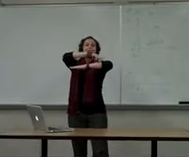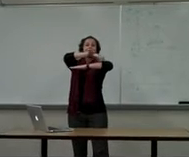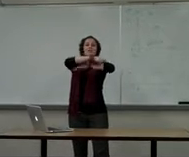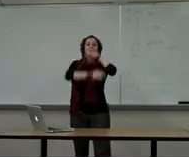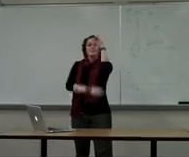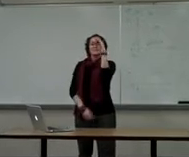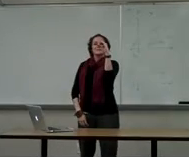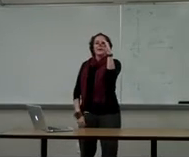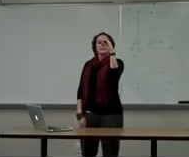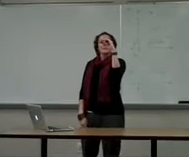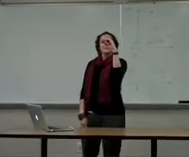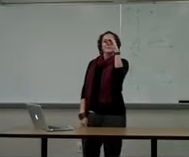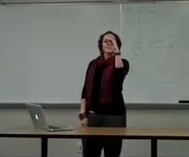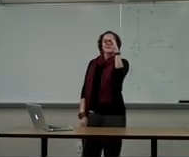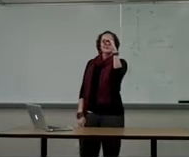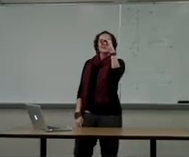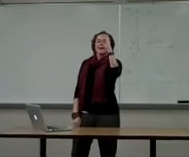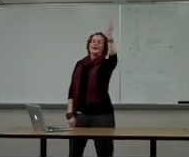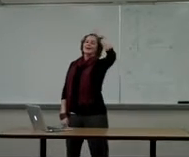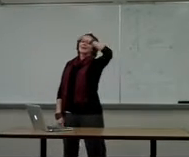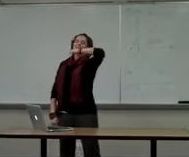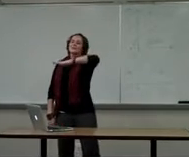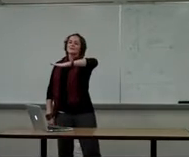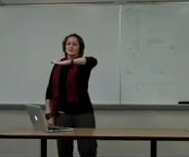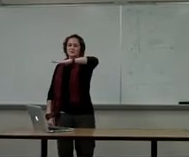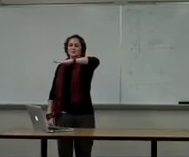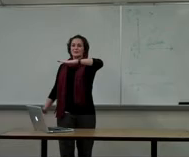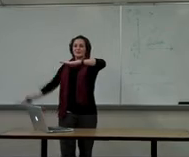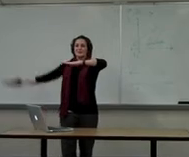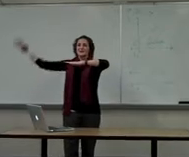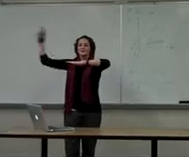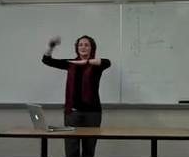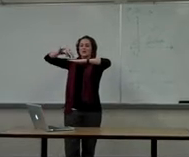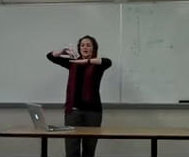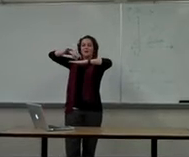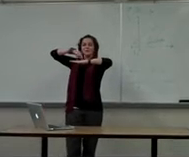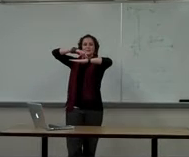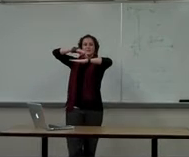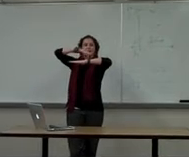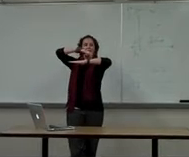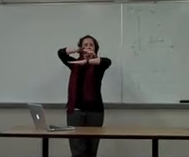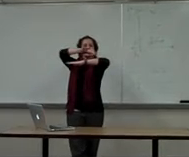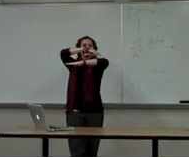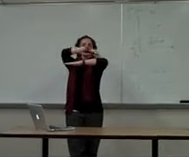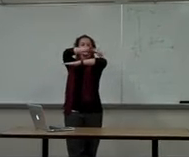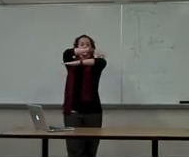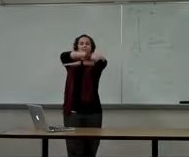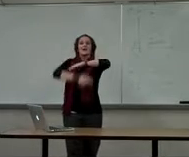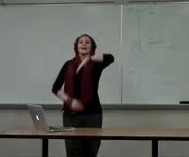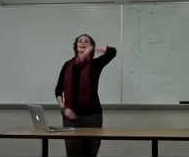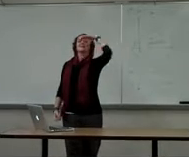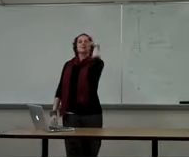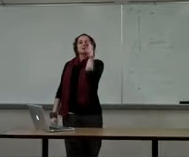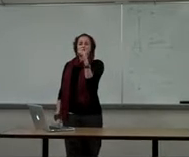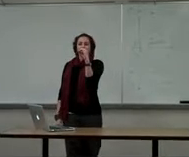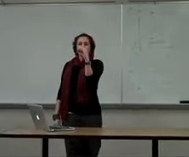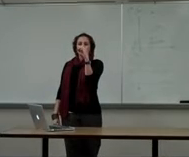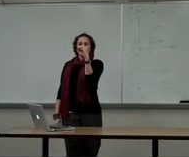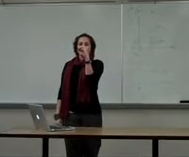your slope is zero. Okay? So do it with me. Joe walks to the right. It is a straight line. So the slope is